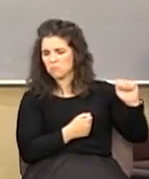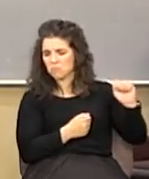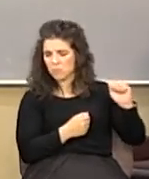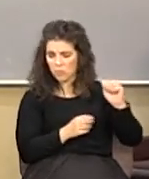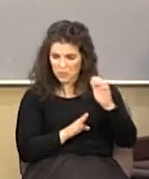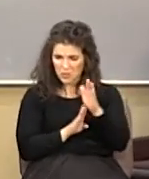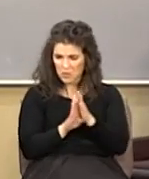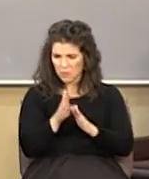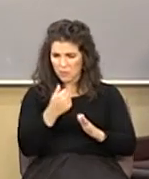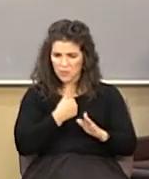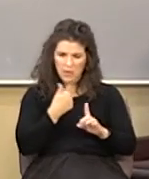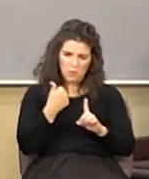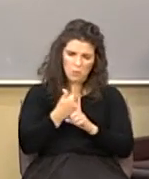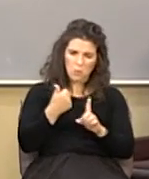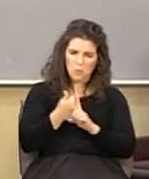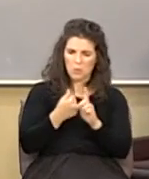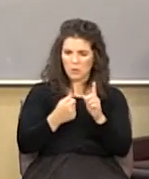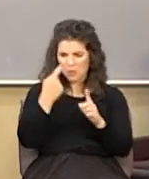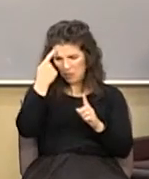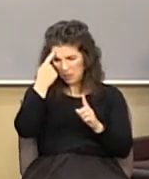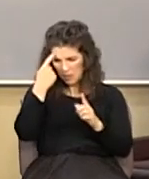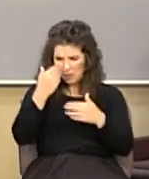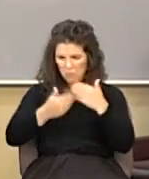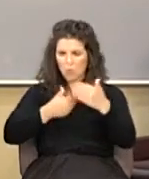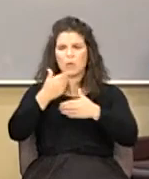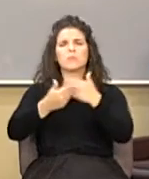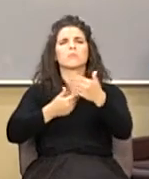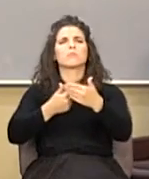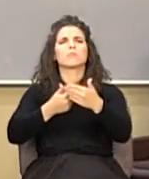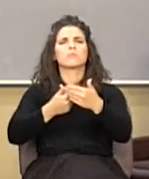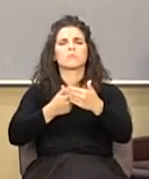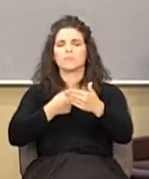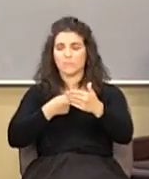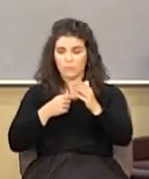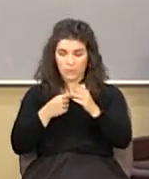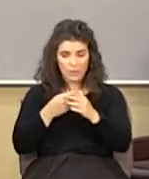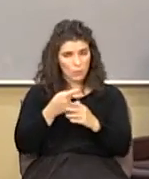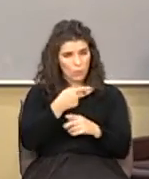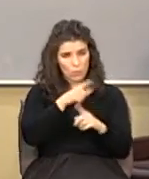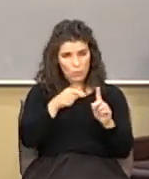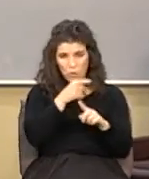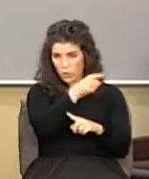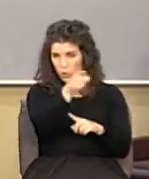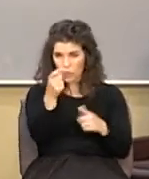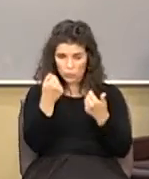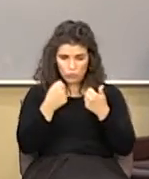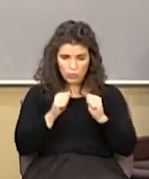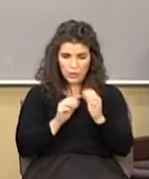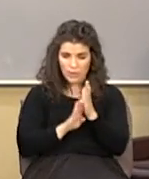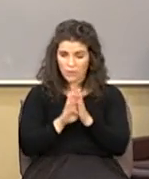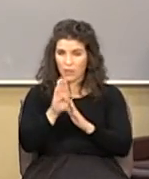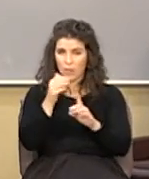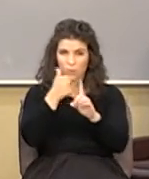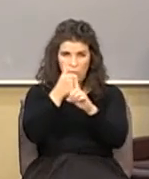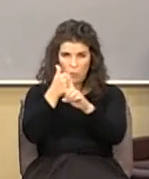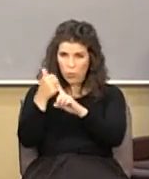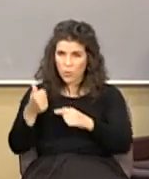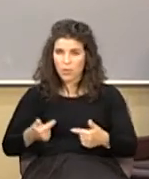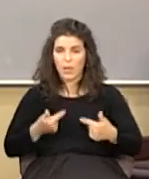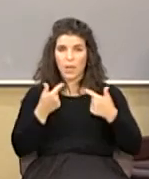thinking process and as soon as you try to develop your life or the world the culture